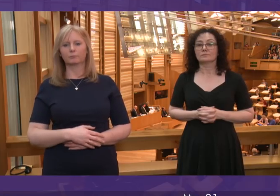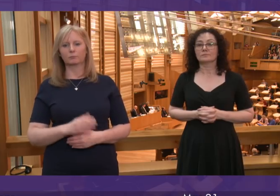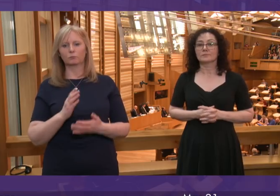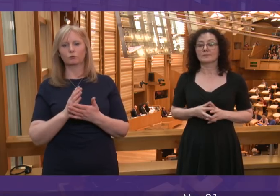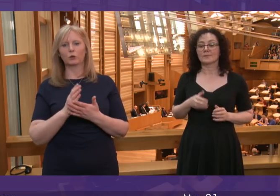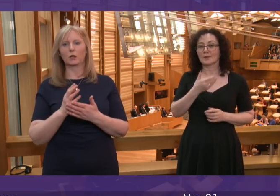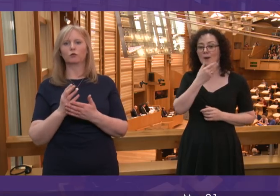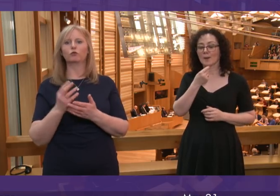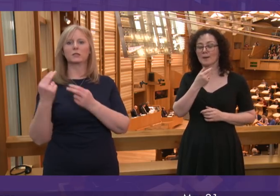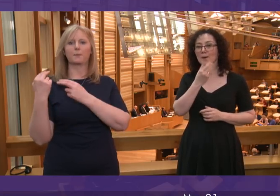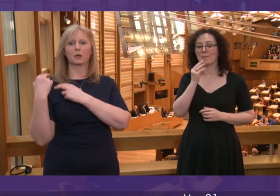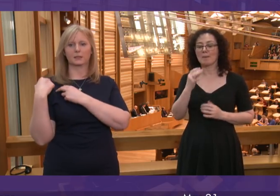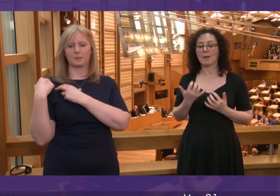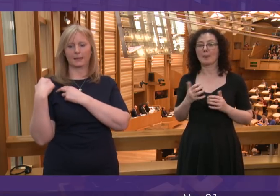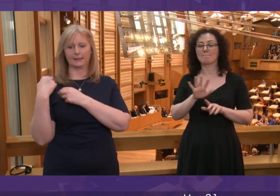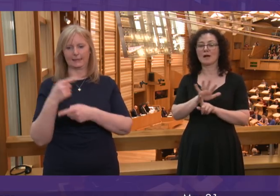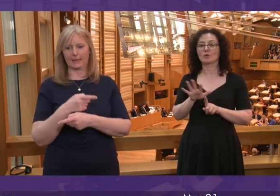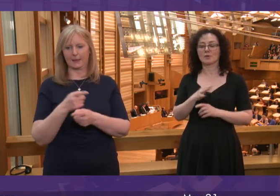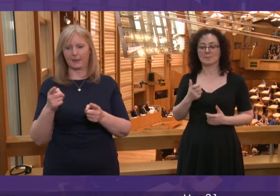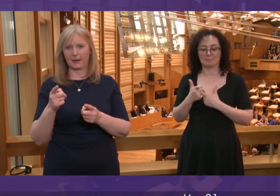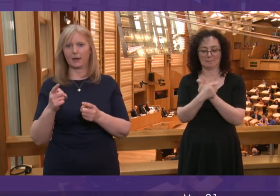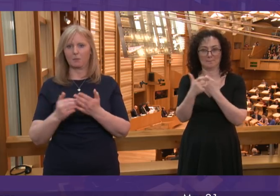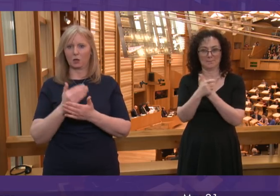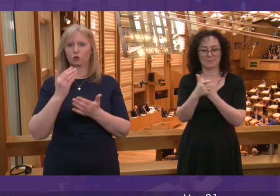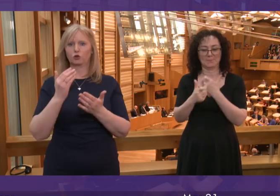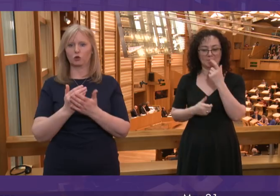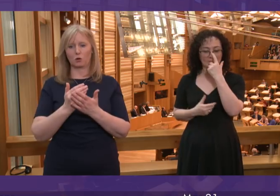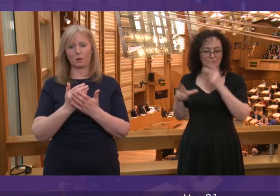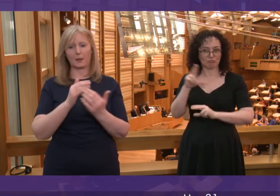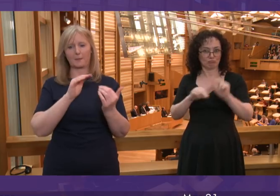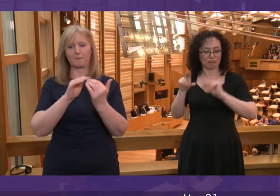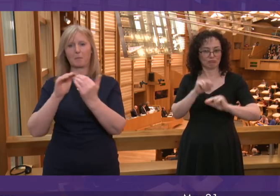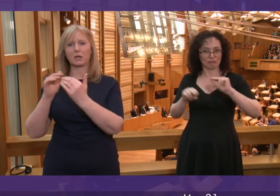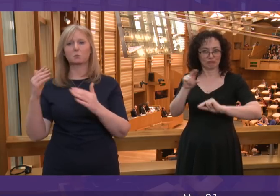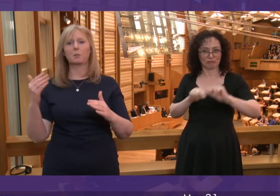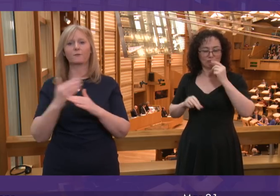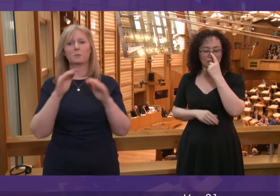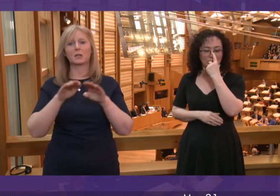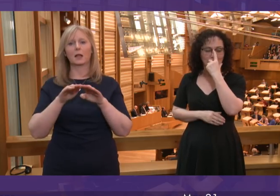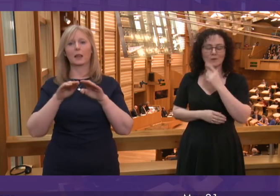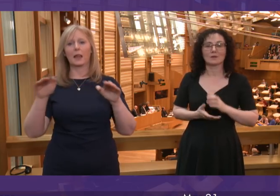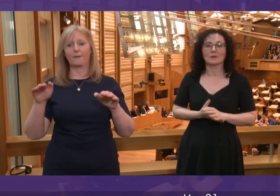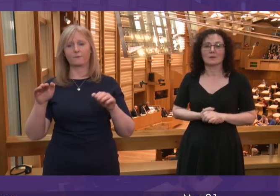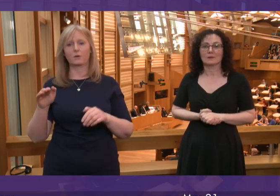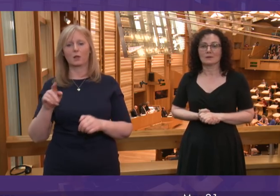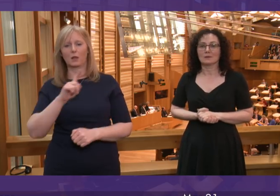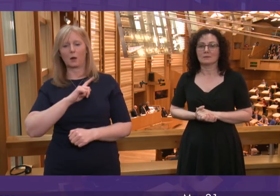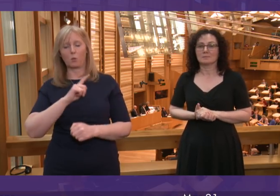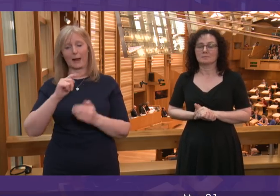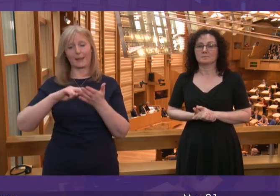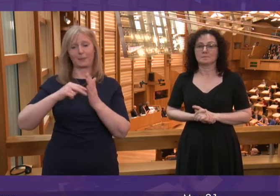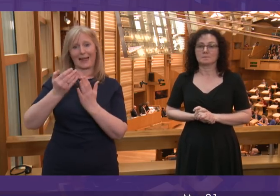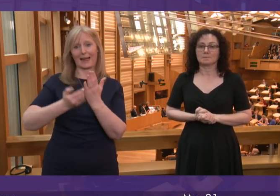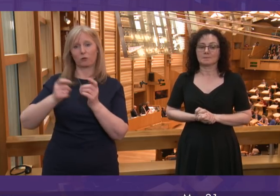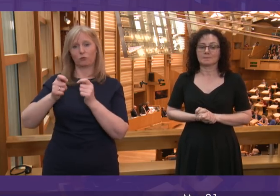to make sure that they live up to their performance levels. That is why the remedial plan is so important and